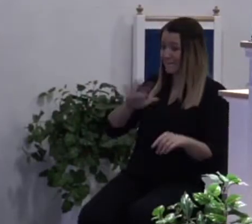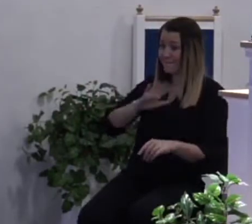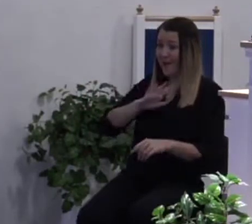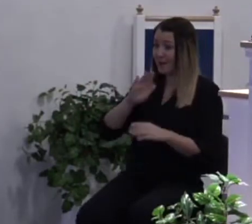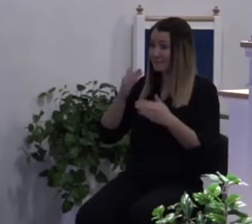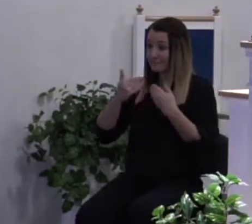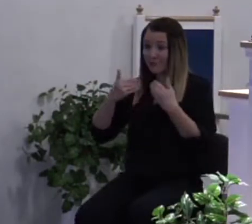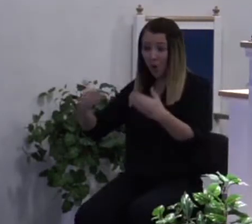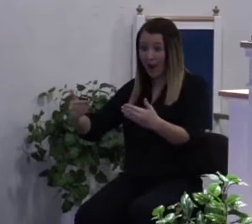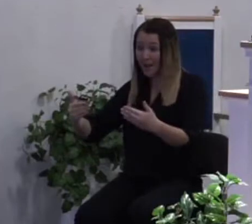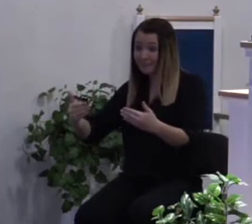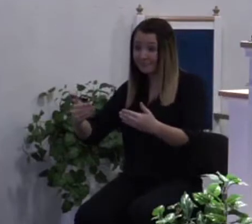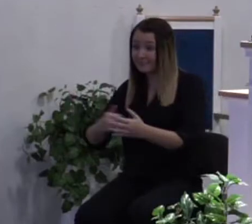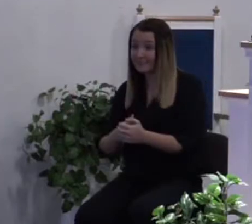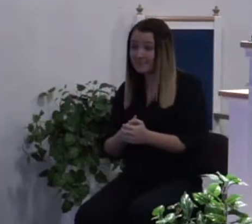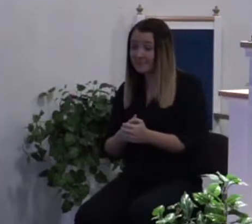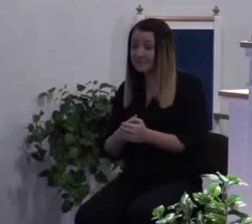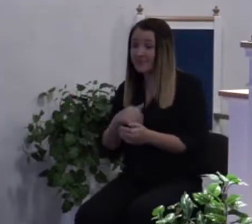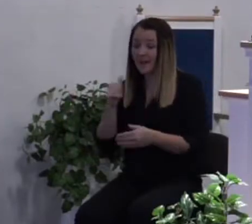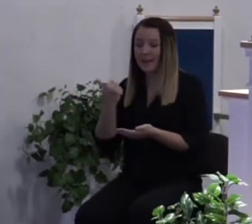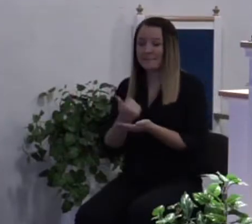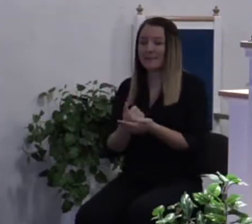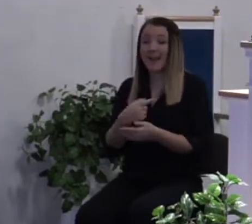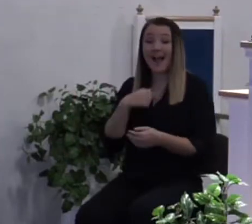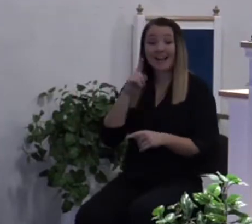Amen. man. But I can't change it to make you happy.